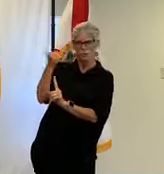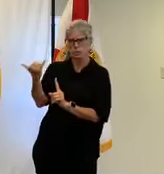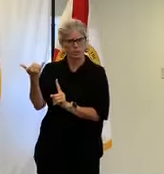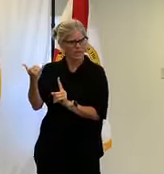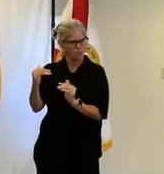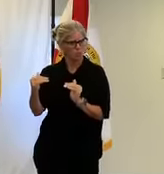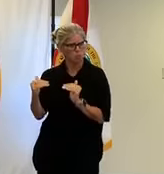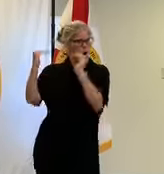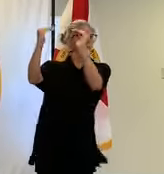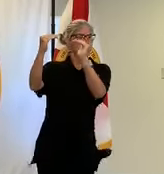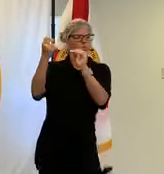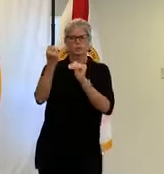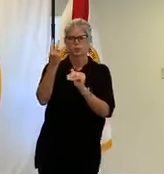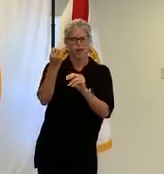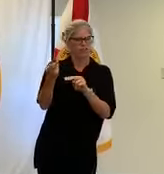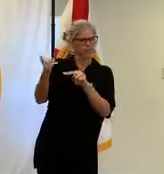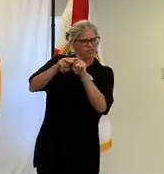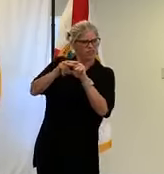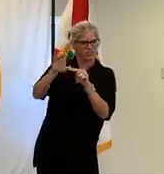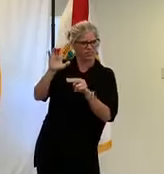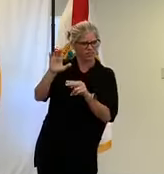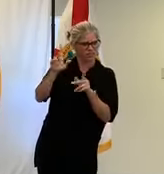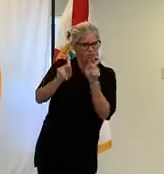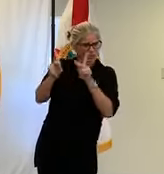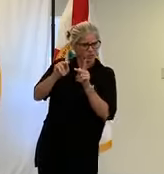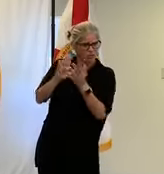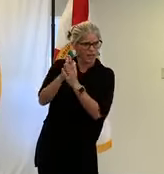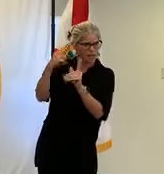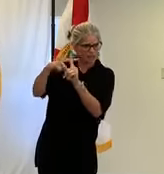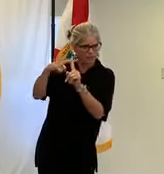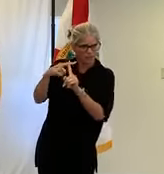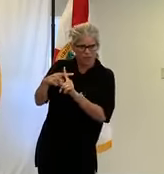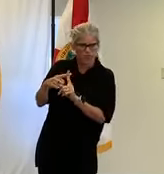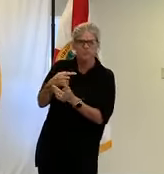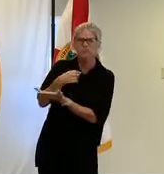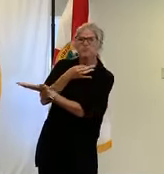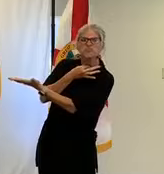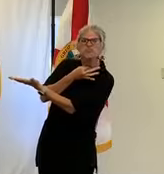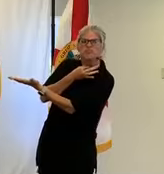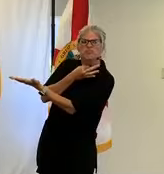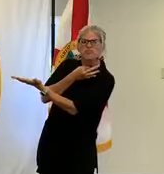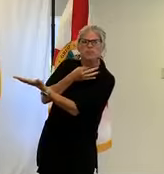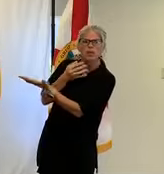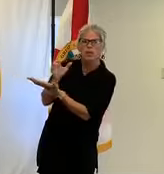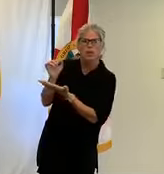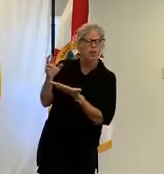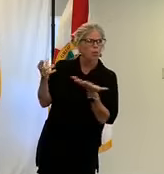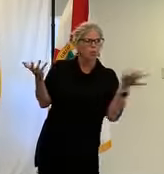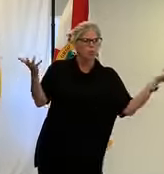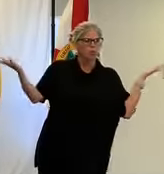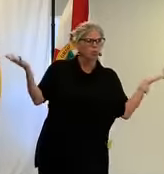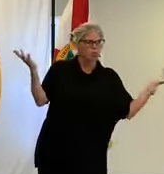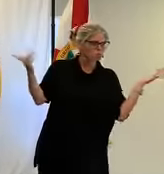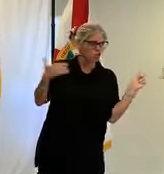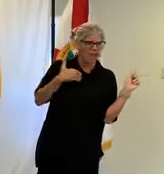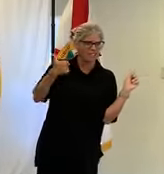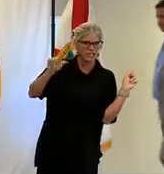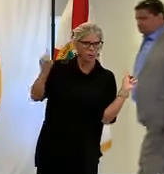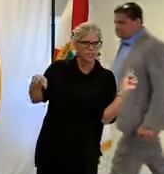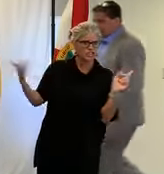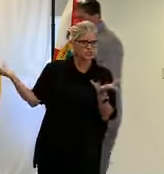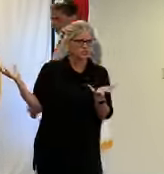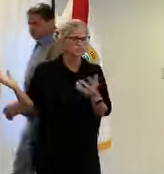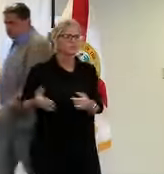didn't know if you guys would speak if there was anything specific to come of that or if that's just go ahead john